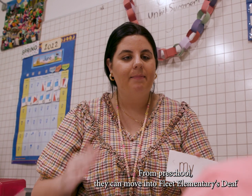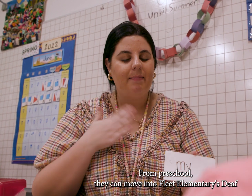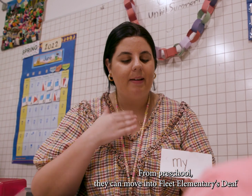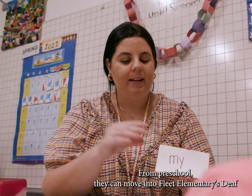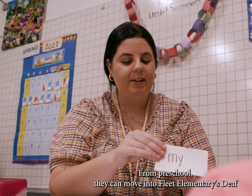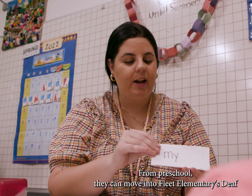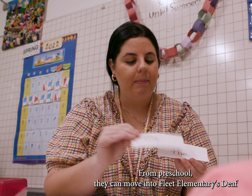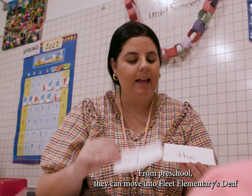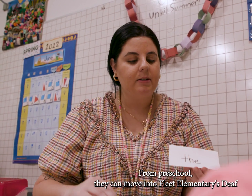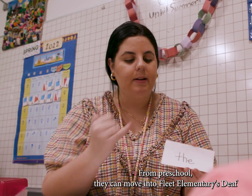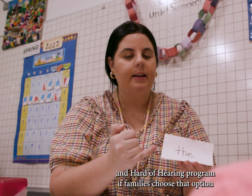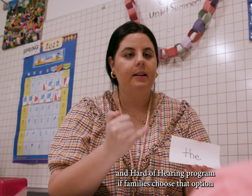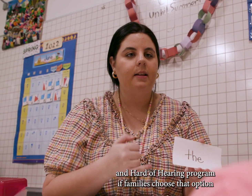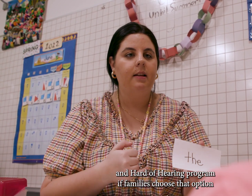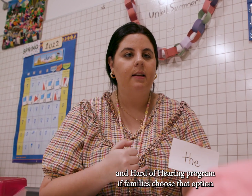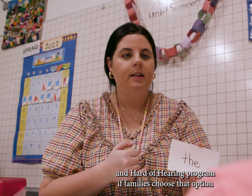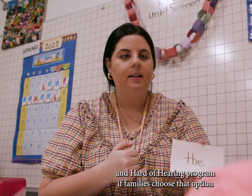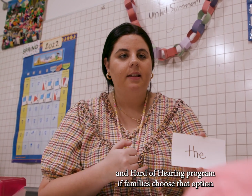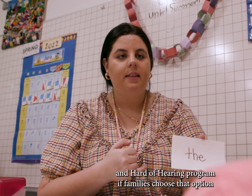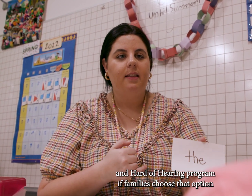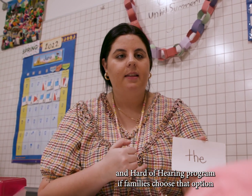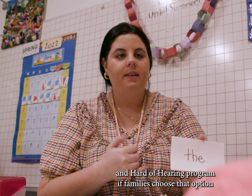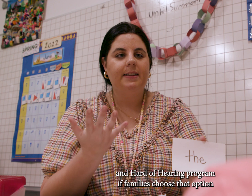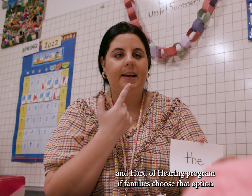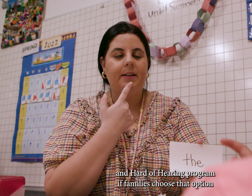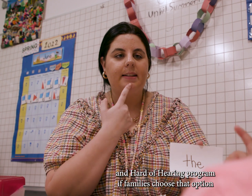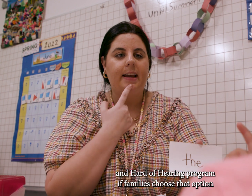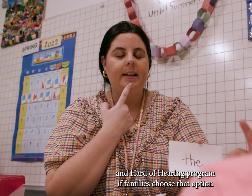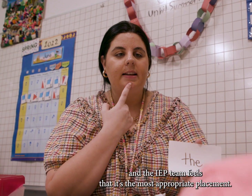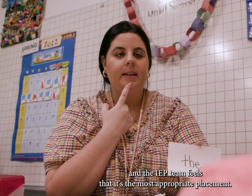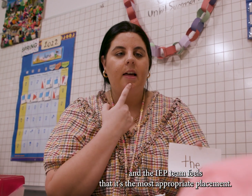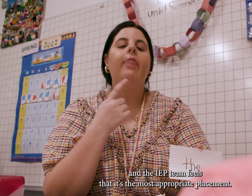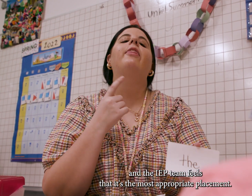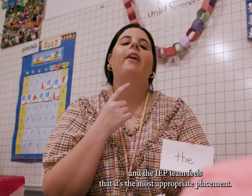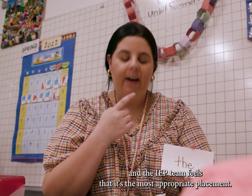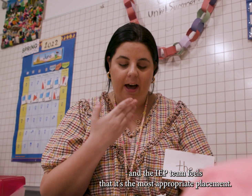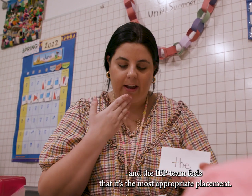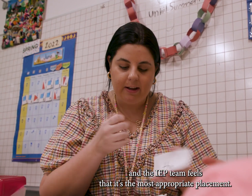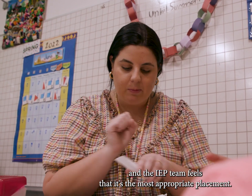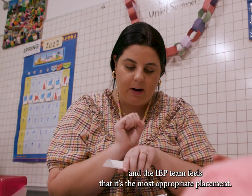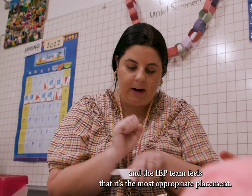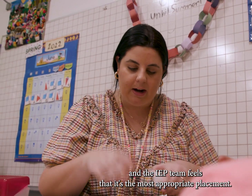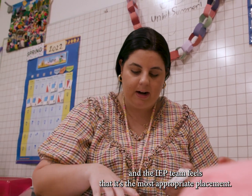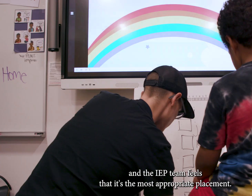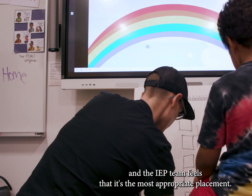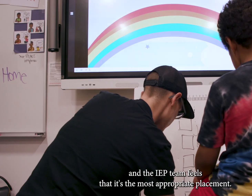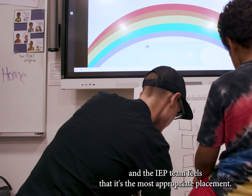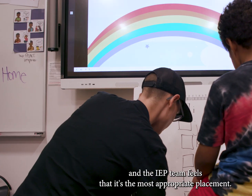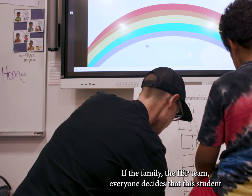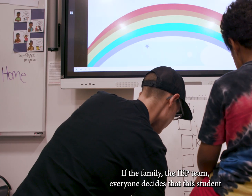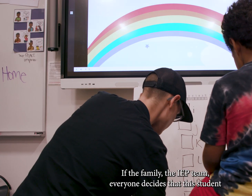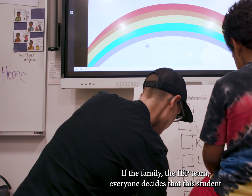move into Fleet Elementary's deaf and hard of hearing program if families choose that option and the IEP team feels that it's the most appropriate